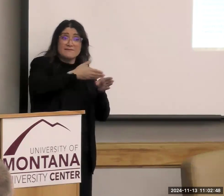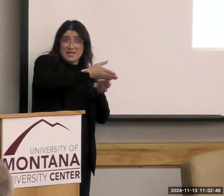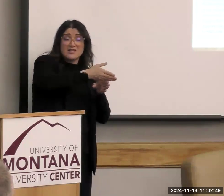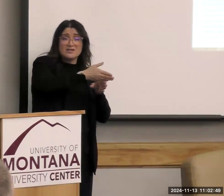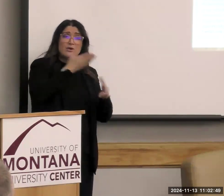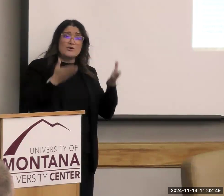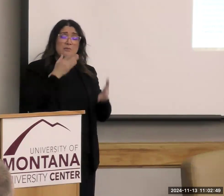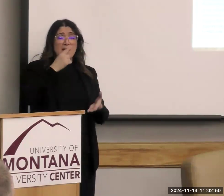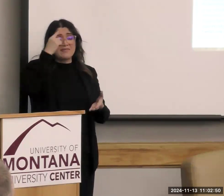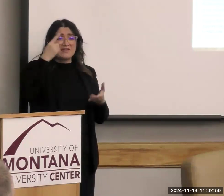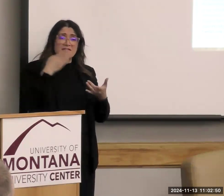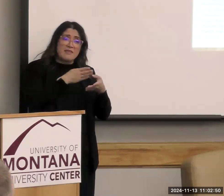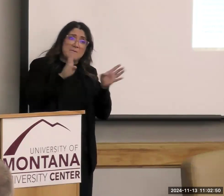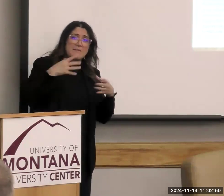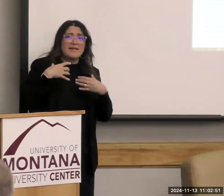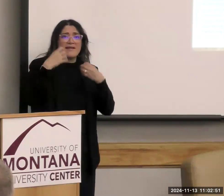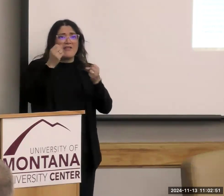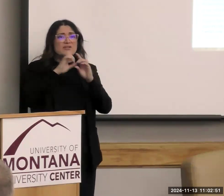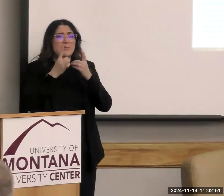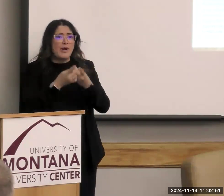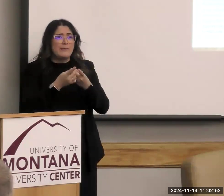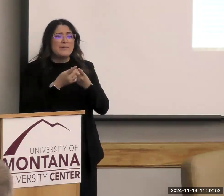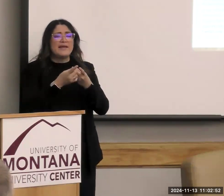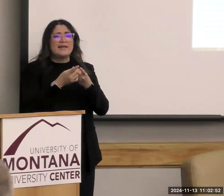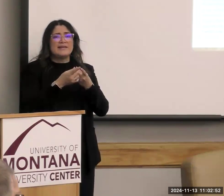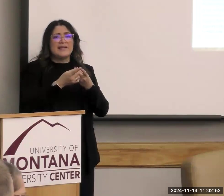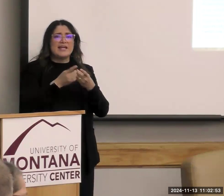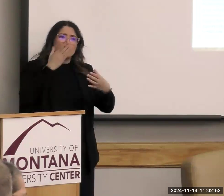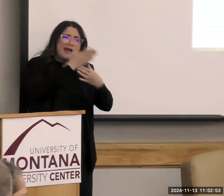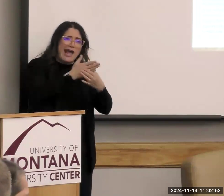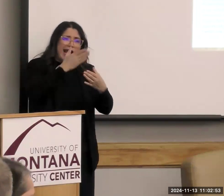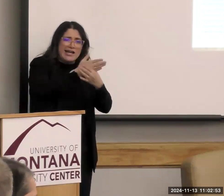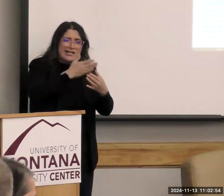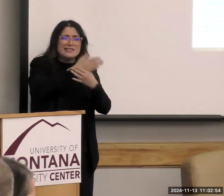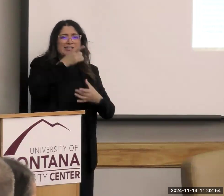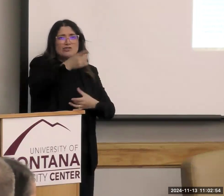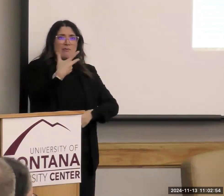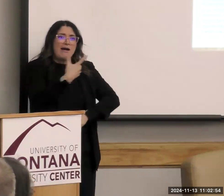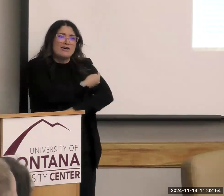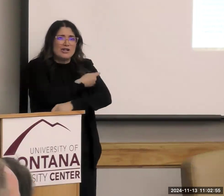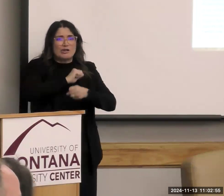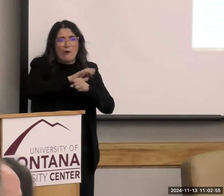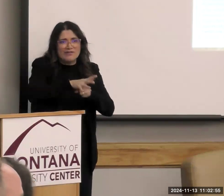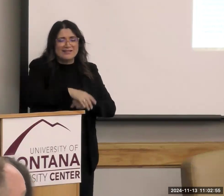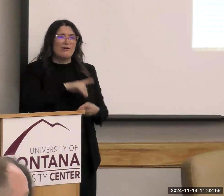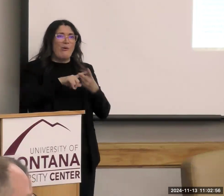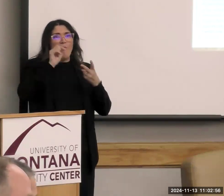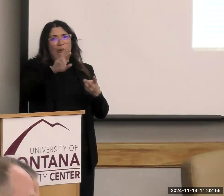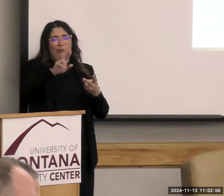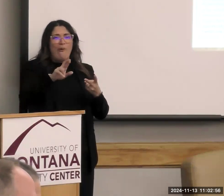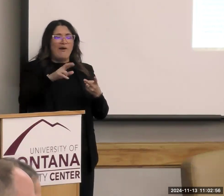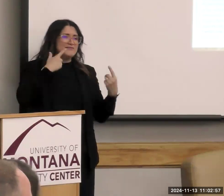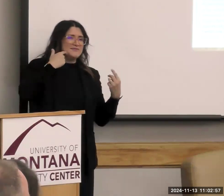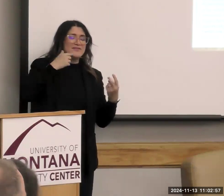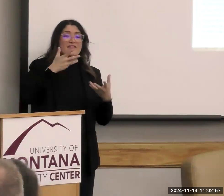just think that the public health department is harassing you about getting a COVID shot. Or they want your sewer